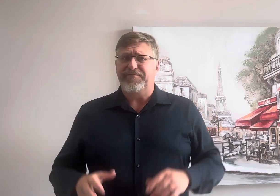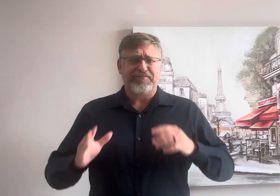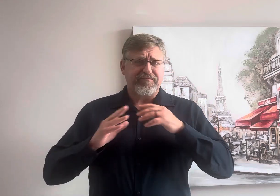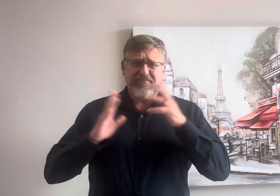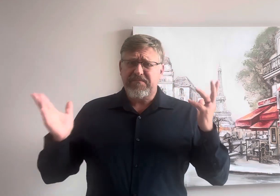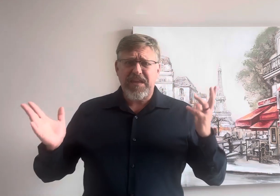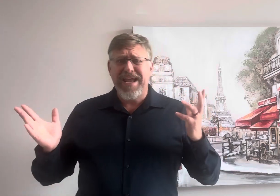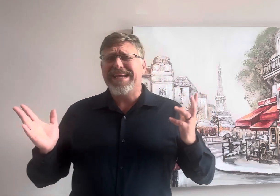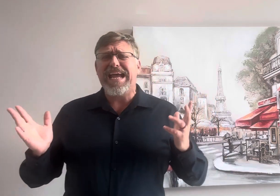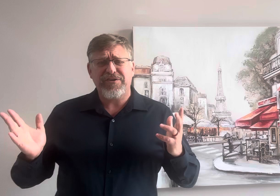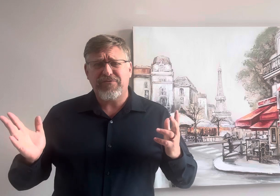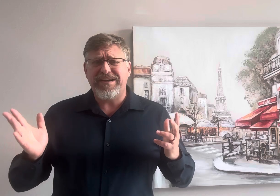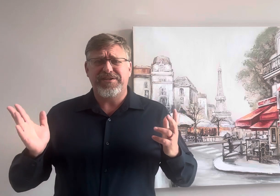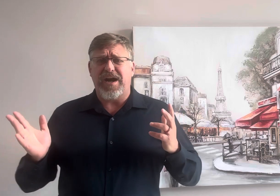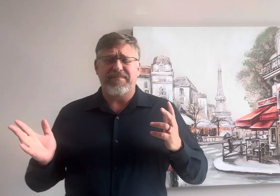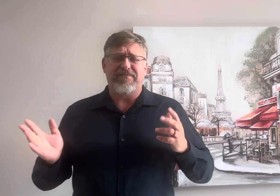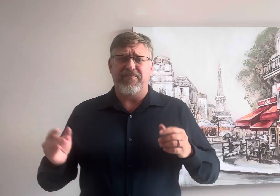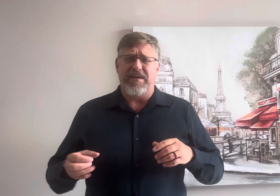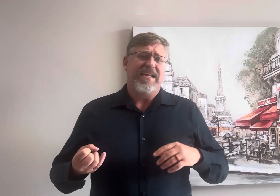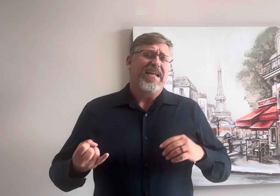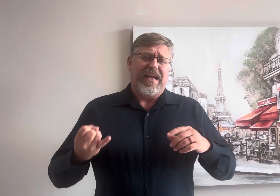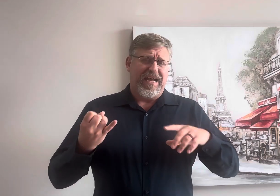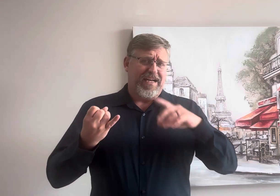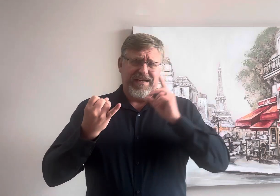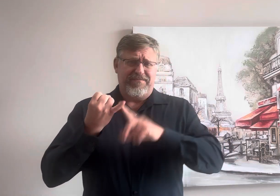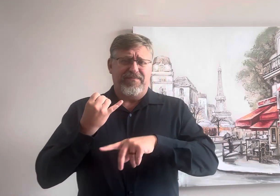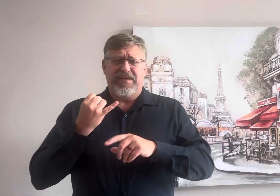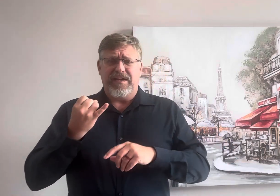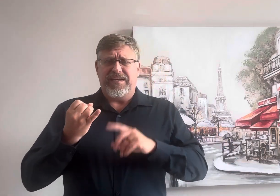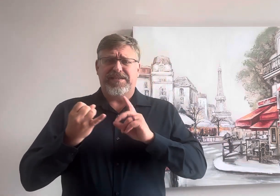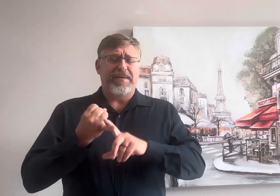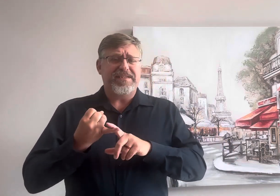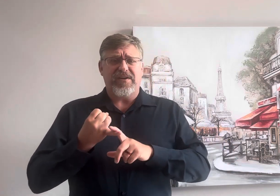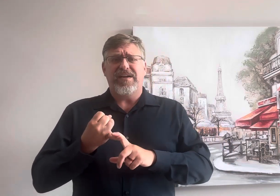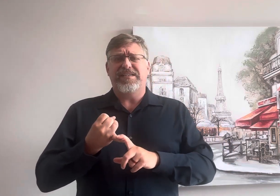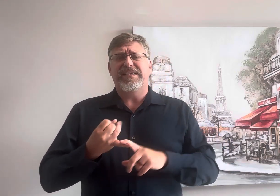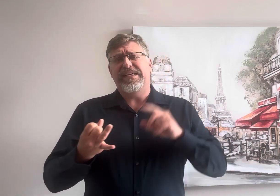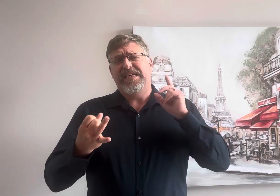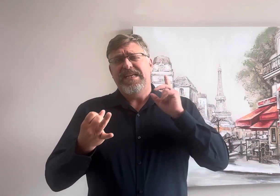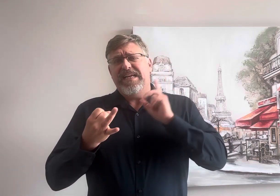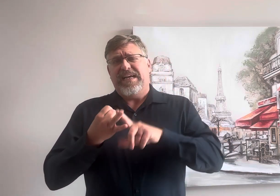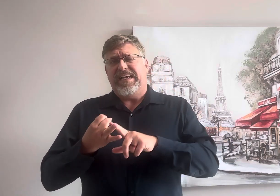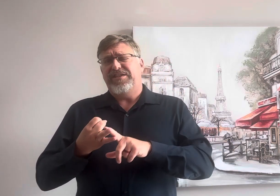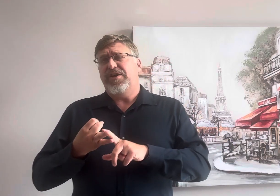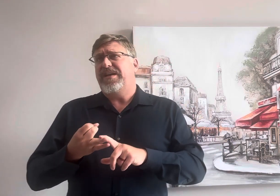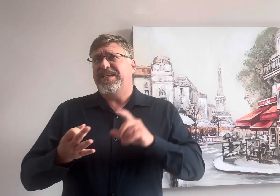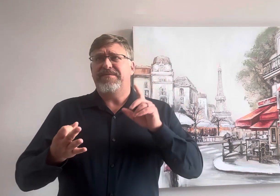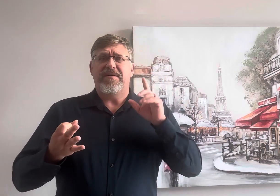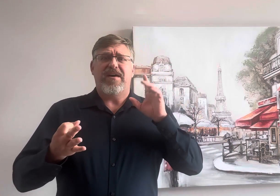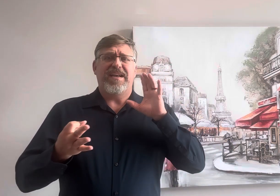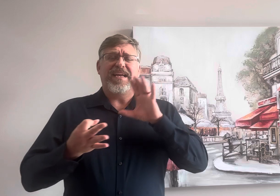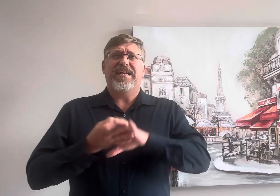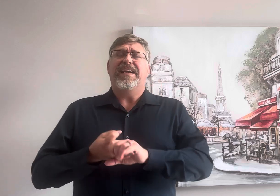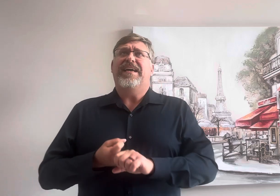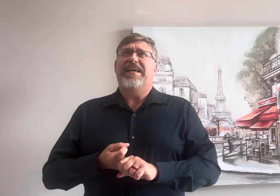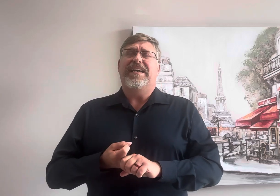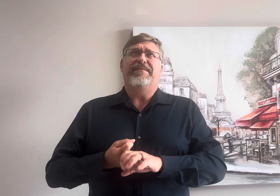again great job everyone uh uh space odyssey uh johnny mnemonic um